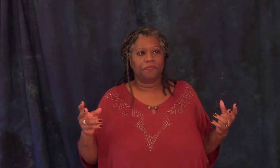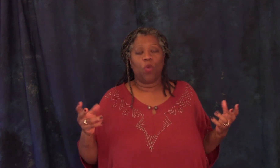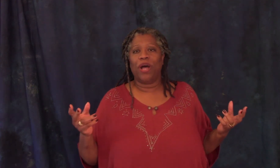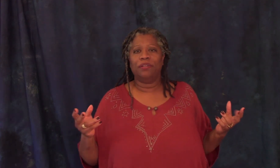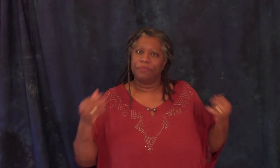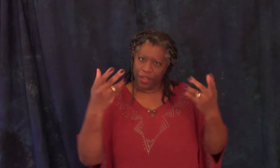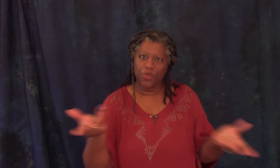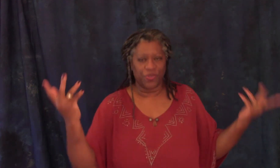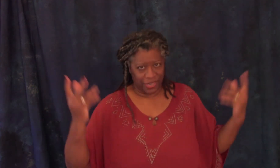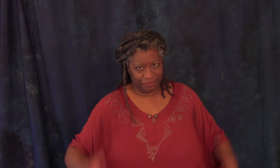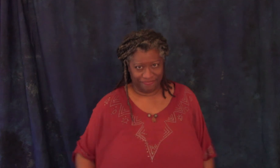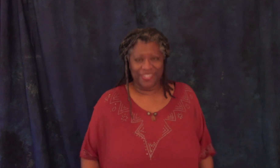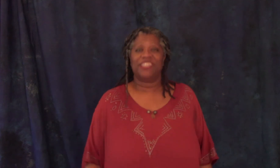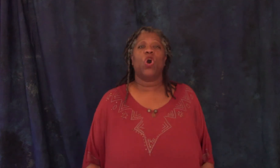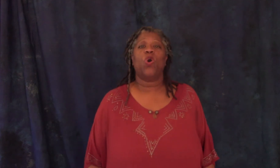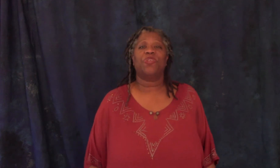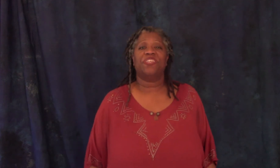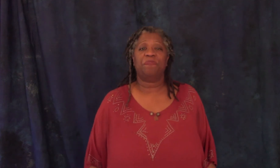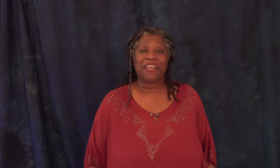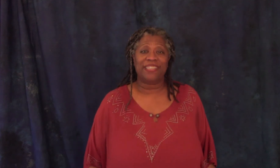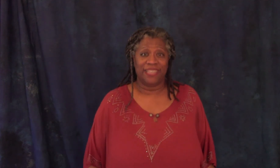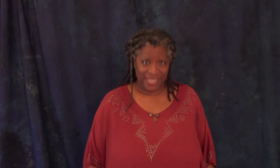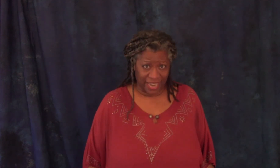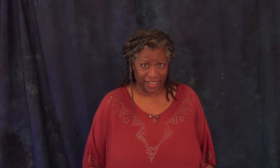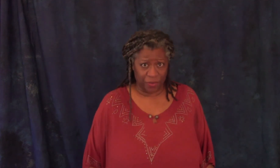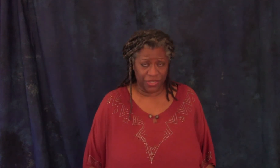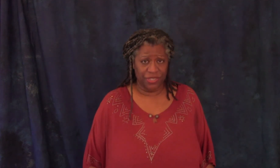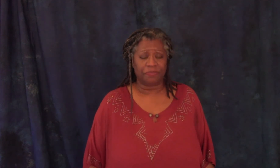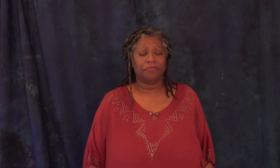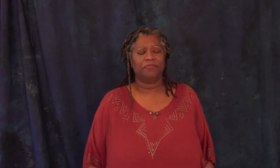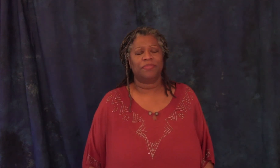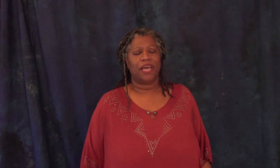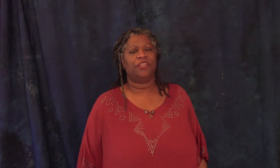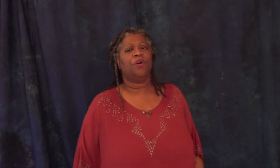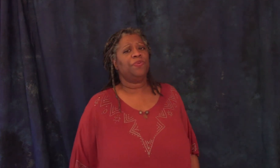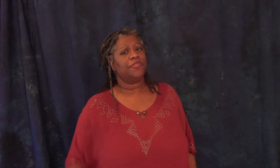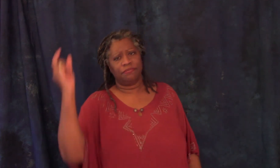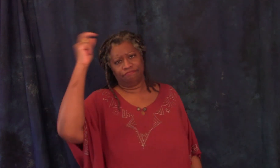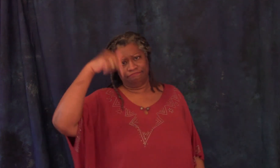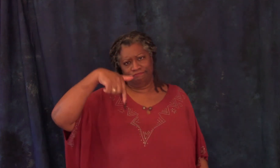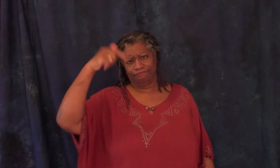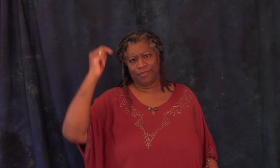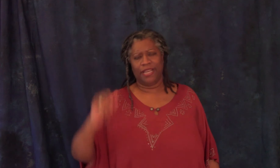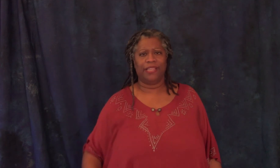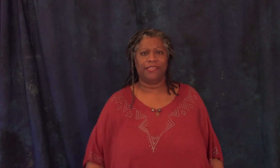well you'll see it's called the debate in sign language and it goes like this